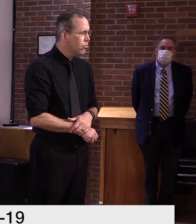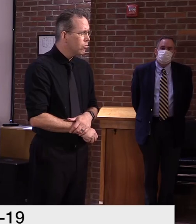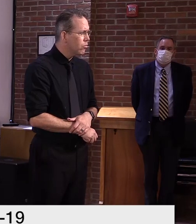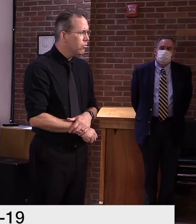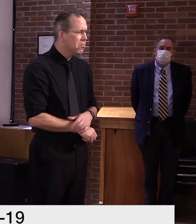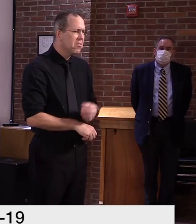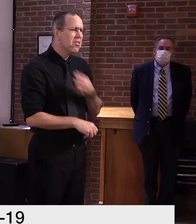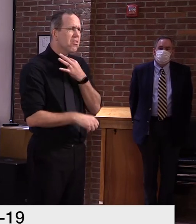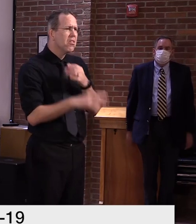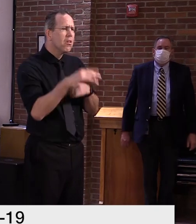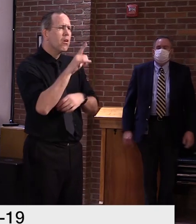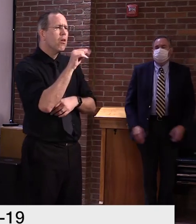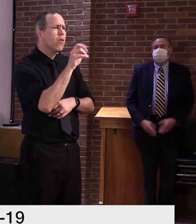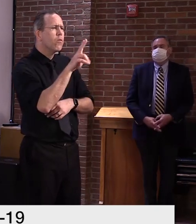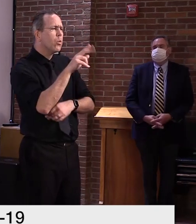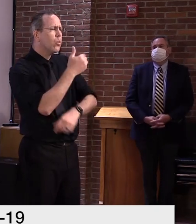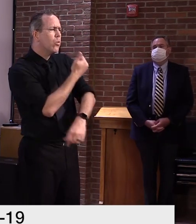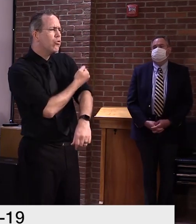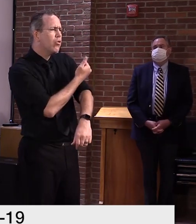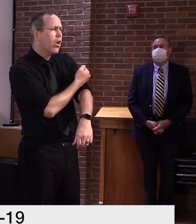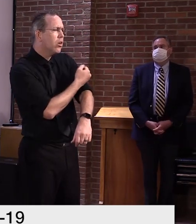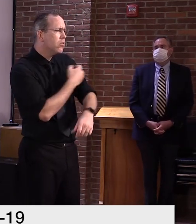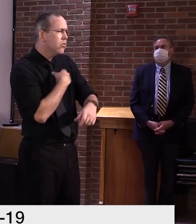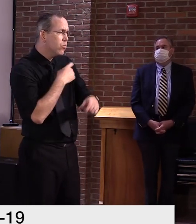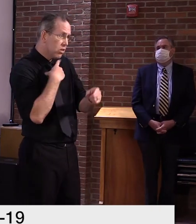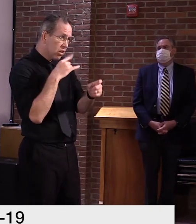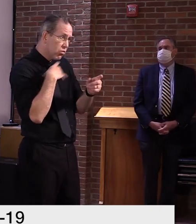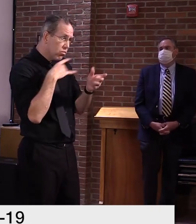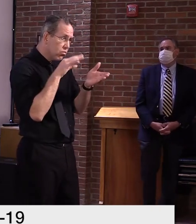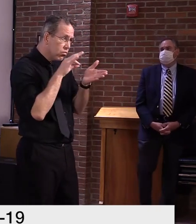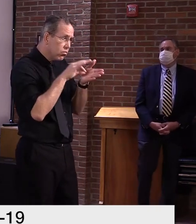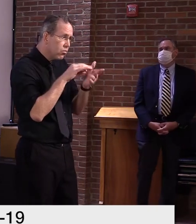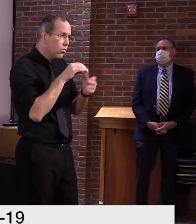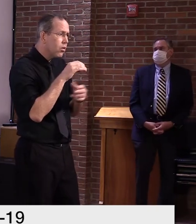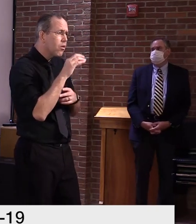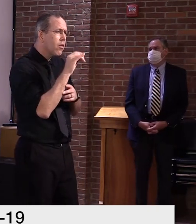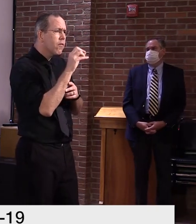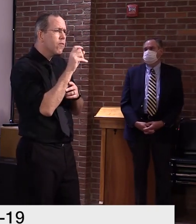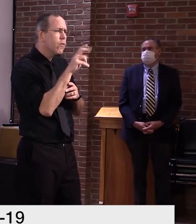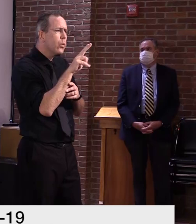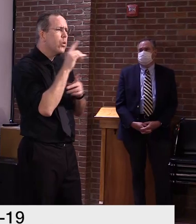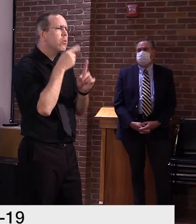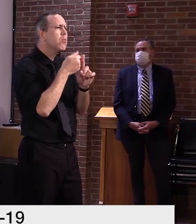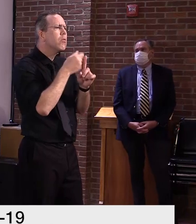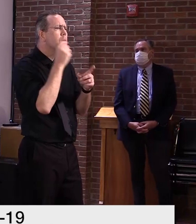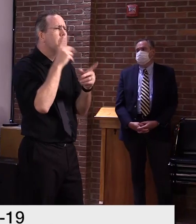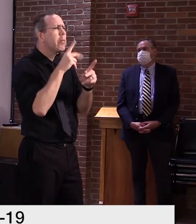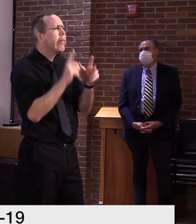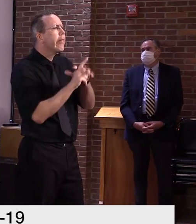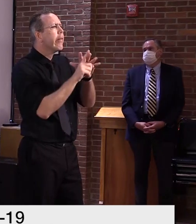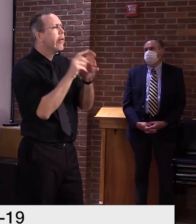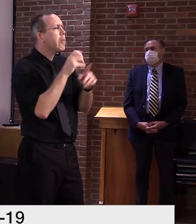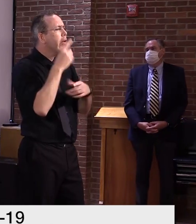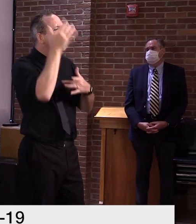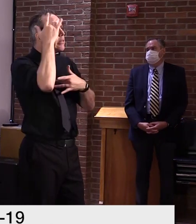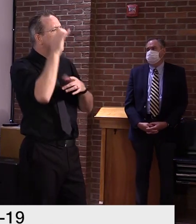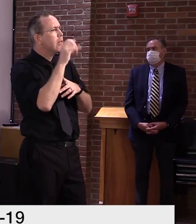the data in January or February? Um, it, it seems to have like dropped off the map.